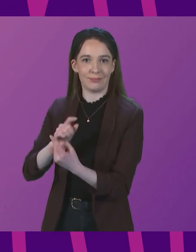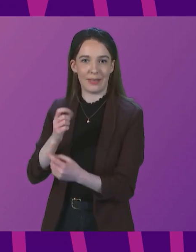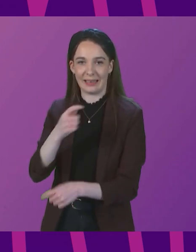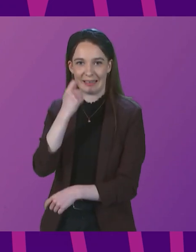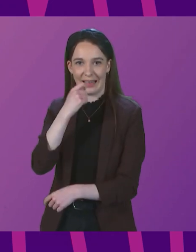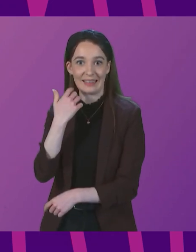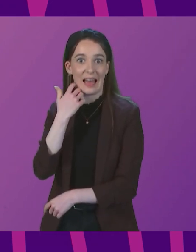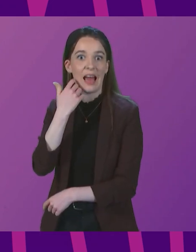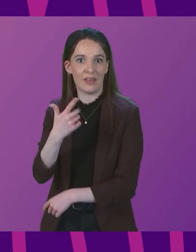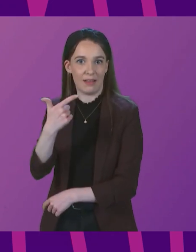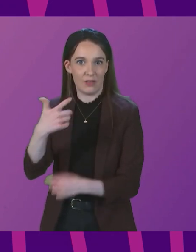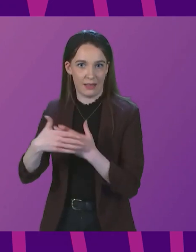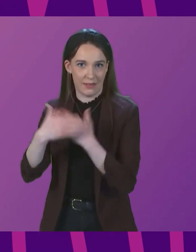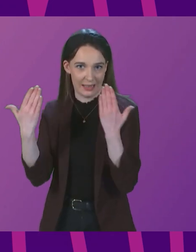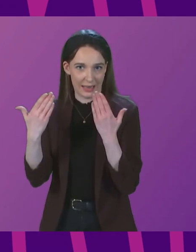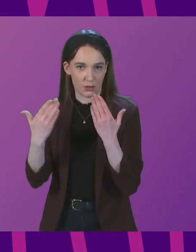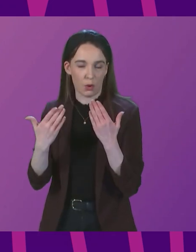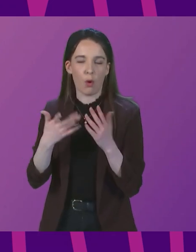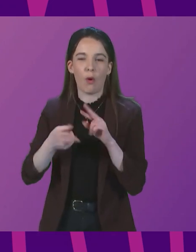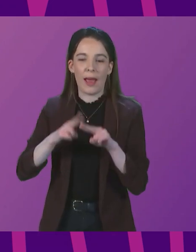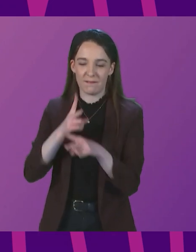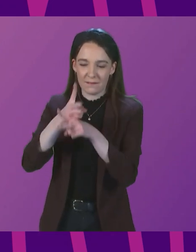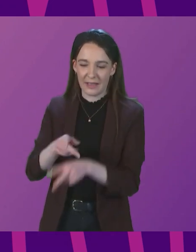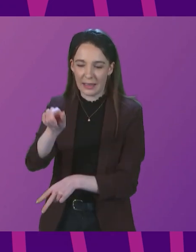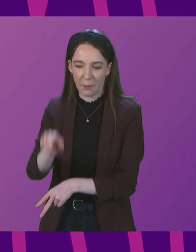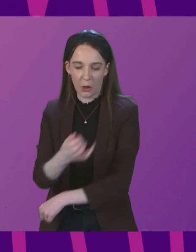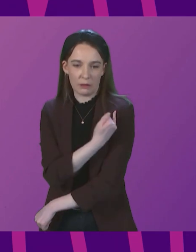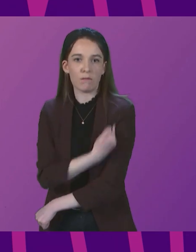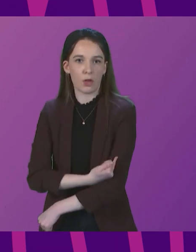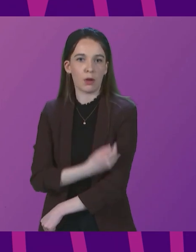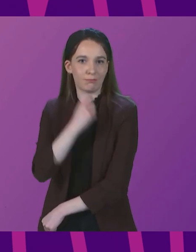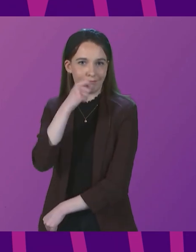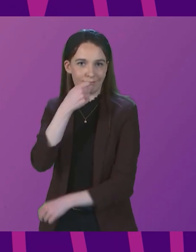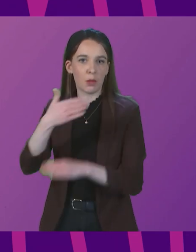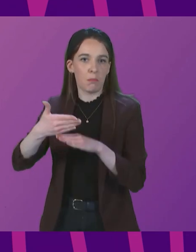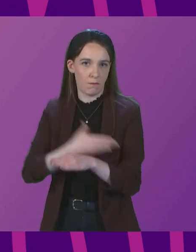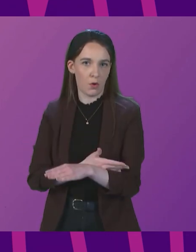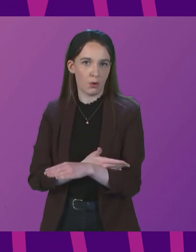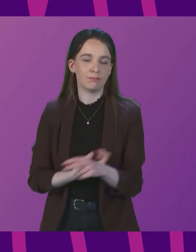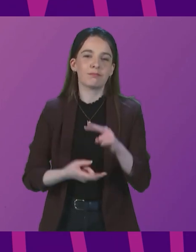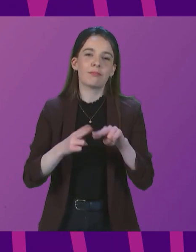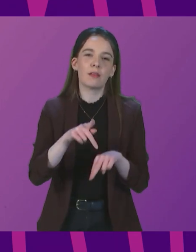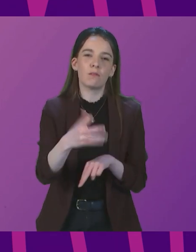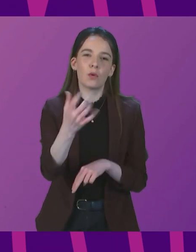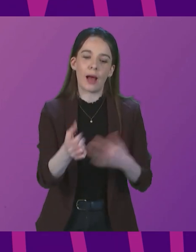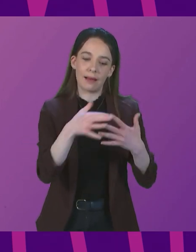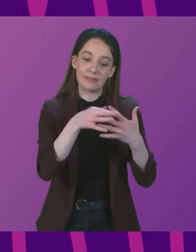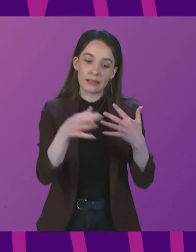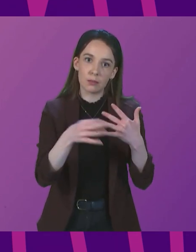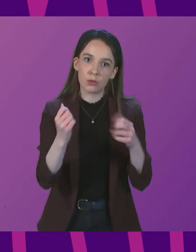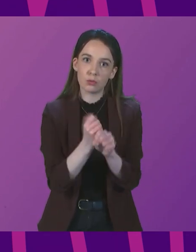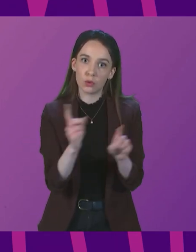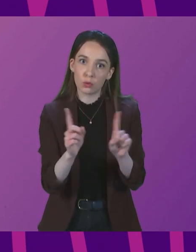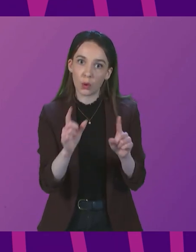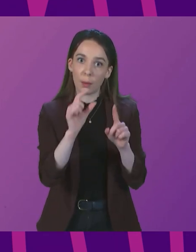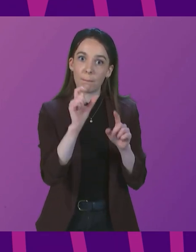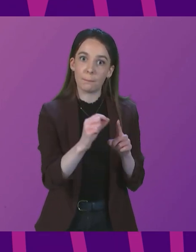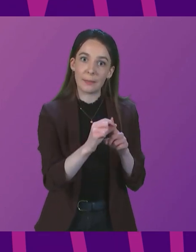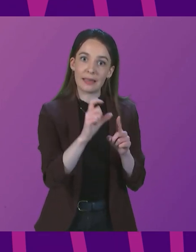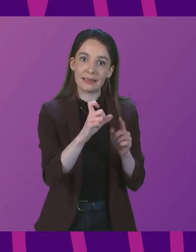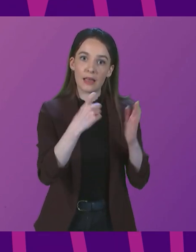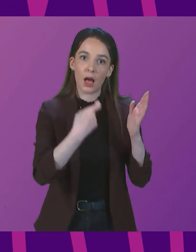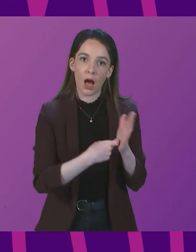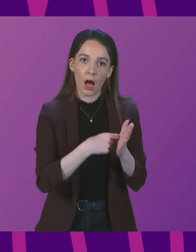visiting someone who is vulnerable. If you have symptoms, you should continue to get a PCR test either at a testing site or by post.